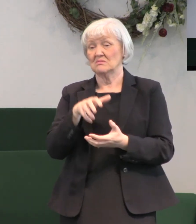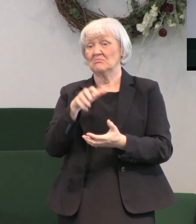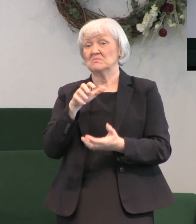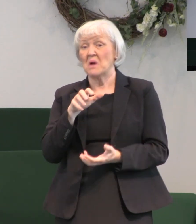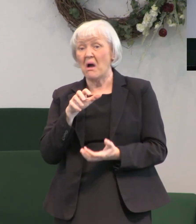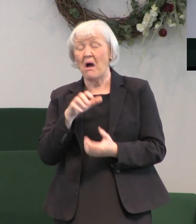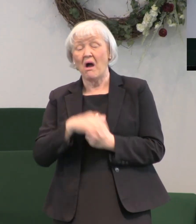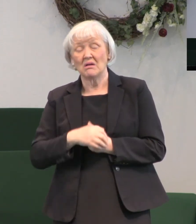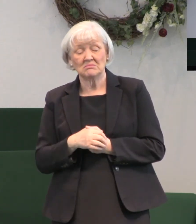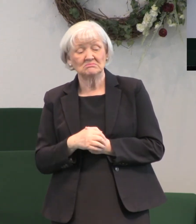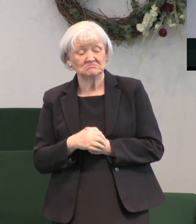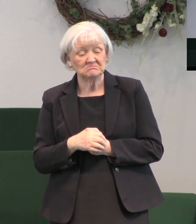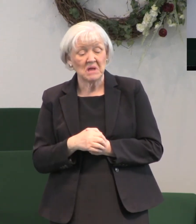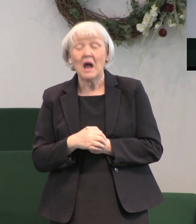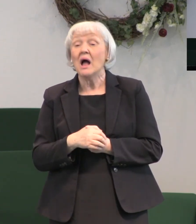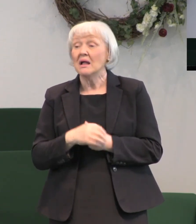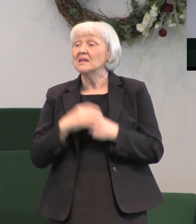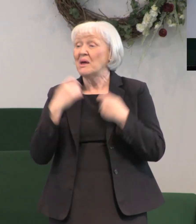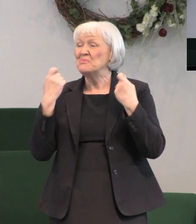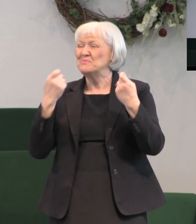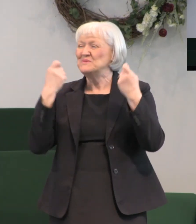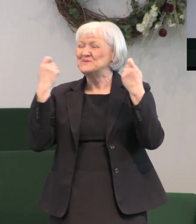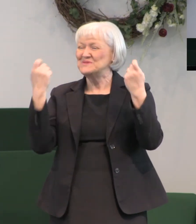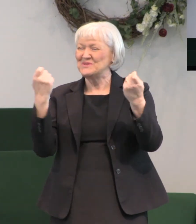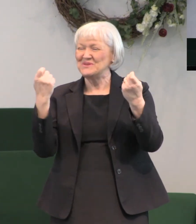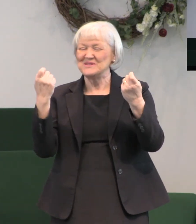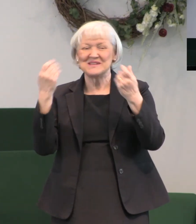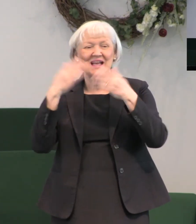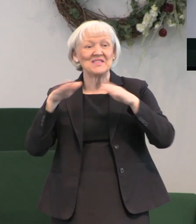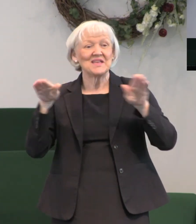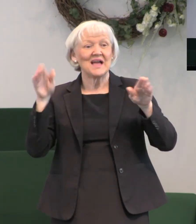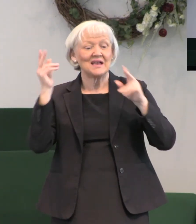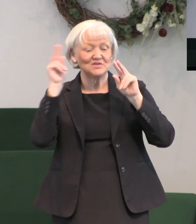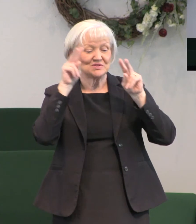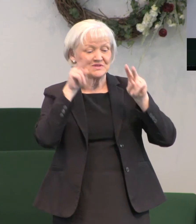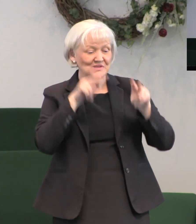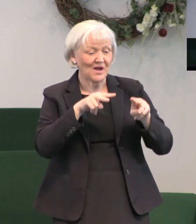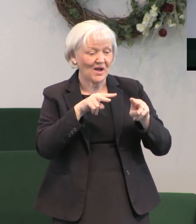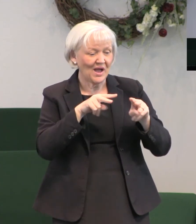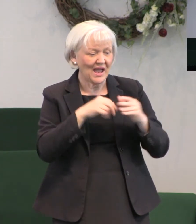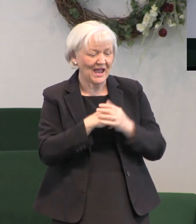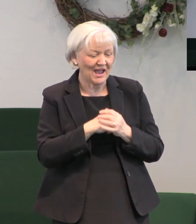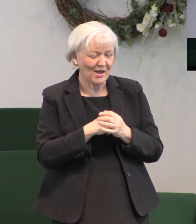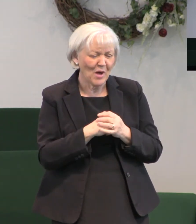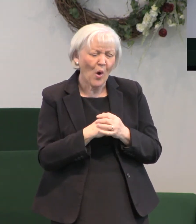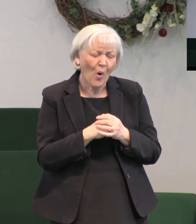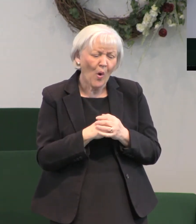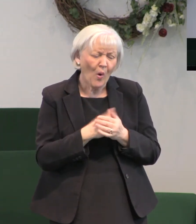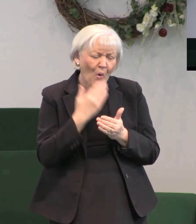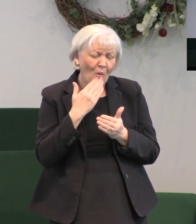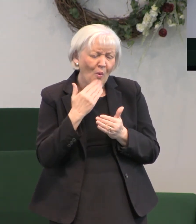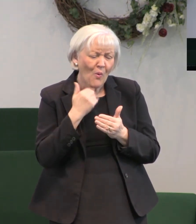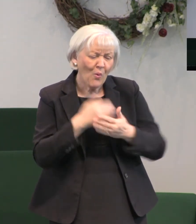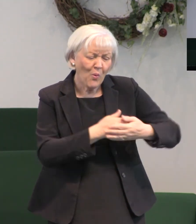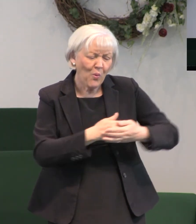They rejoiced when they saw him born that helpless babe in the manger